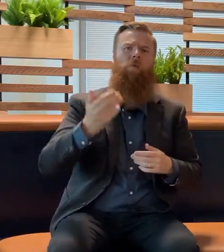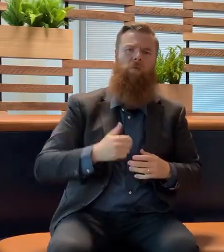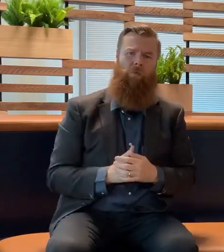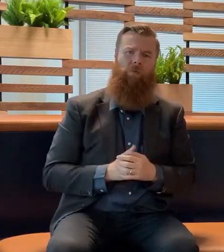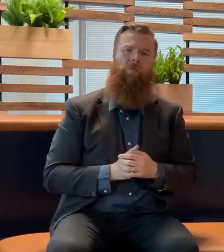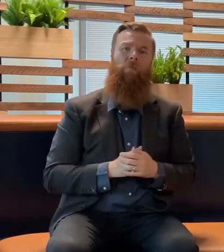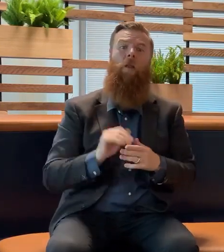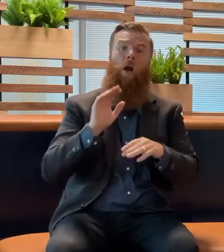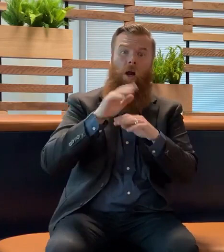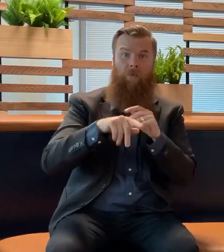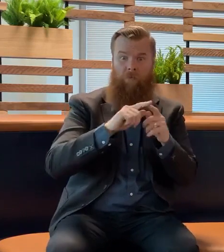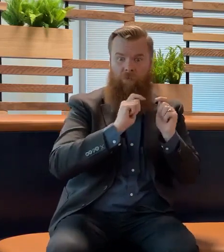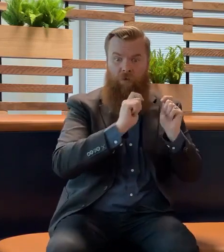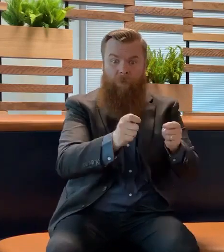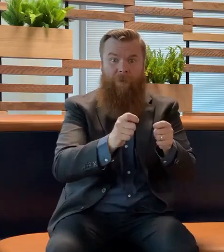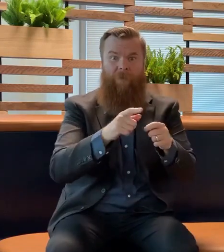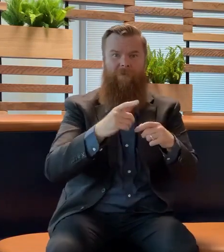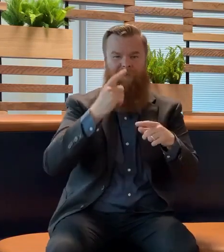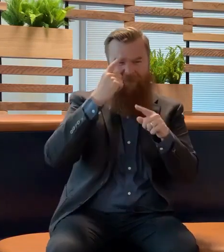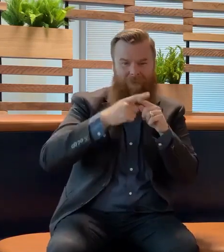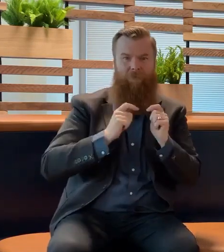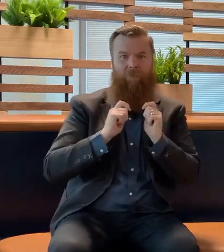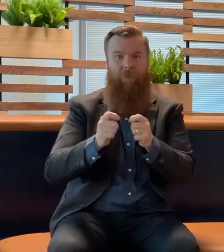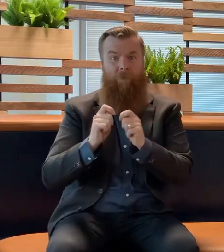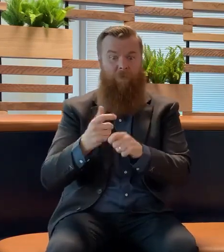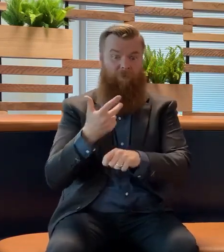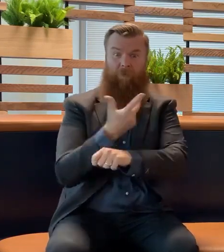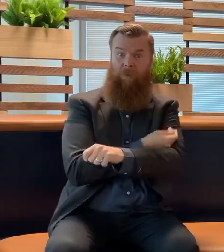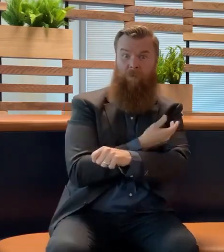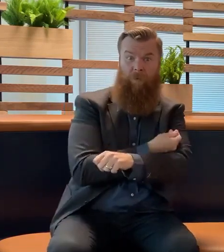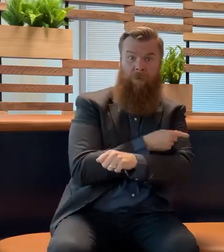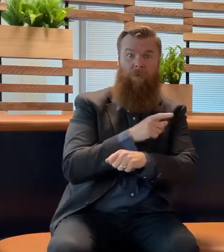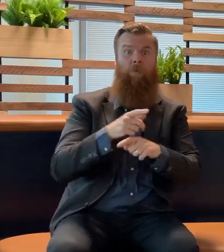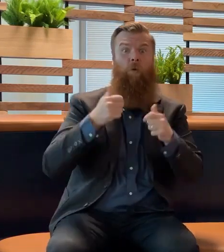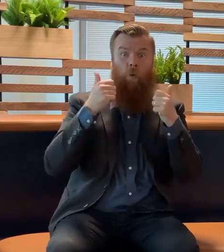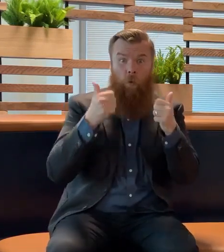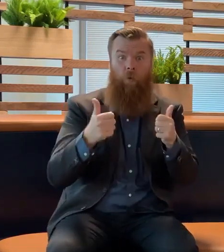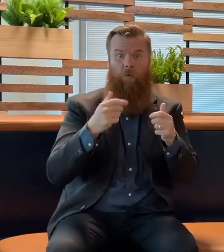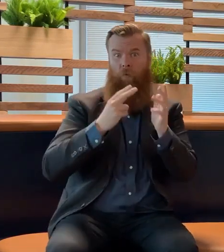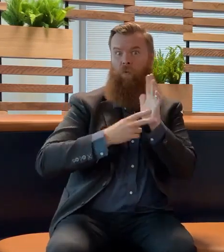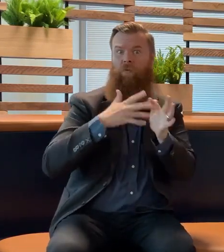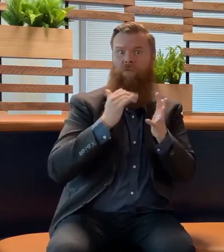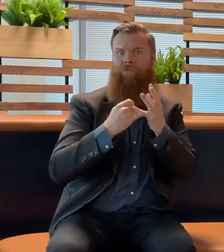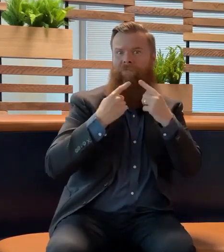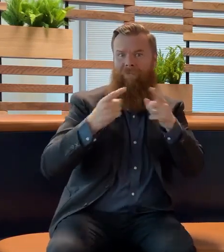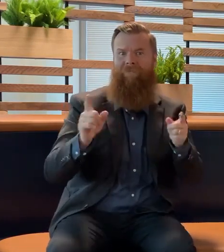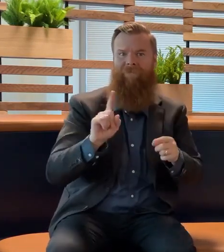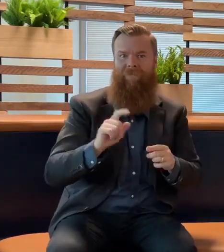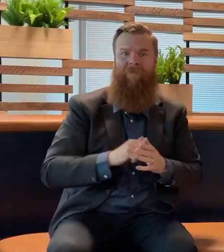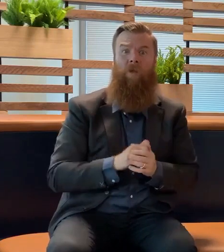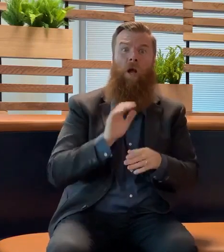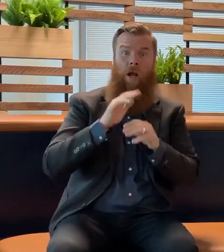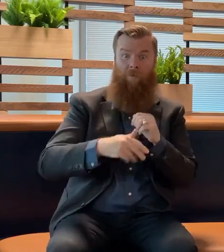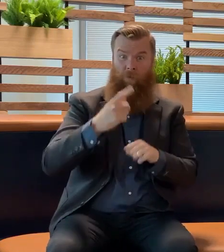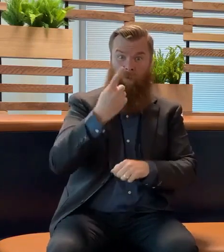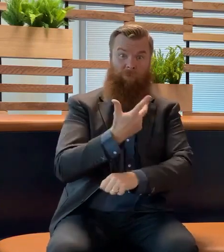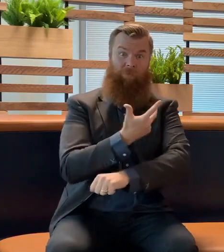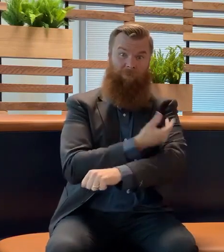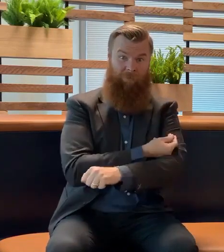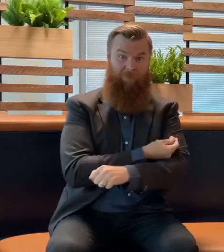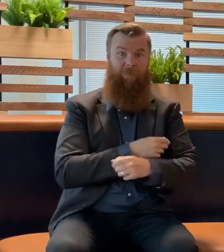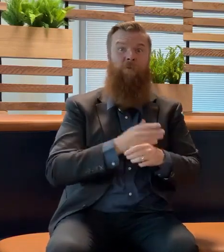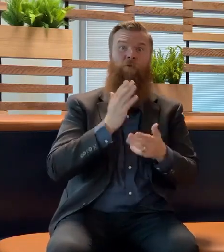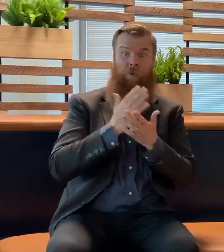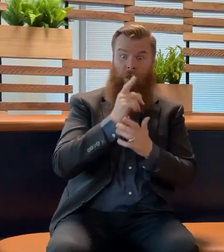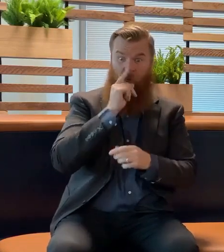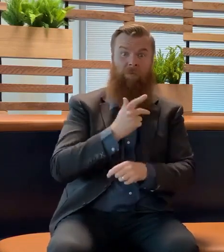we had some good news this morning. One of the treatments, a monoclonal antibody. It's a passive immunisation.